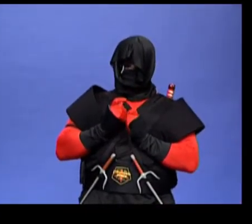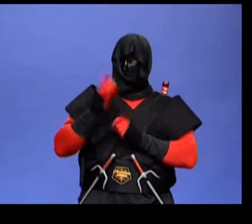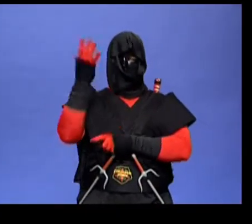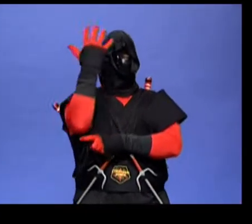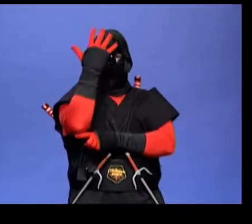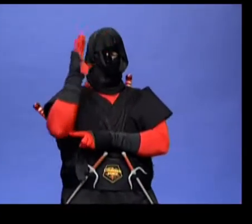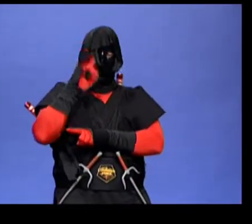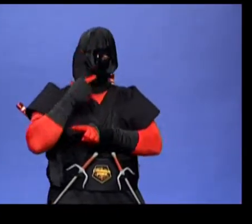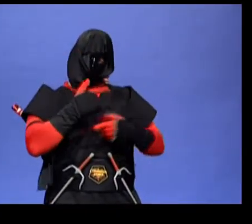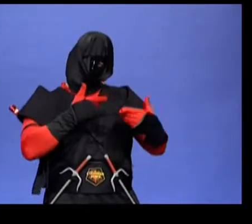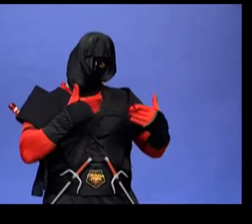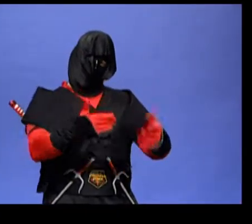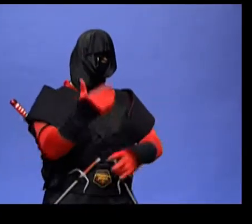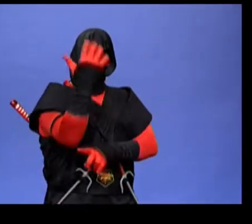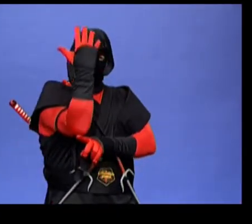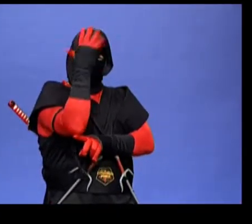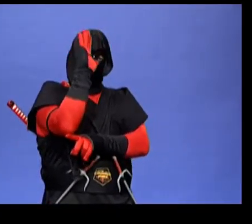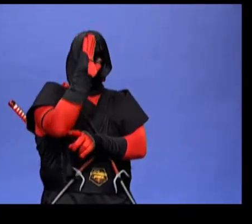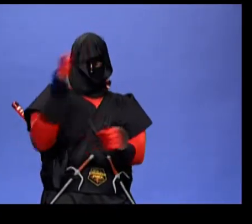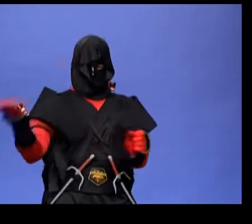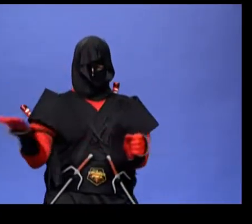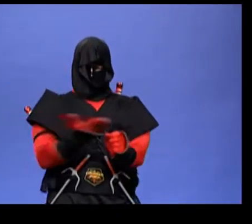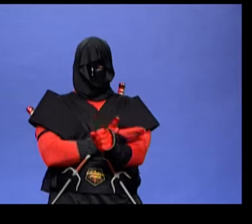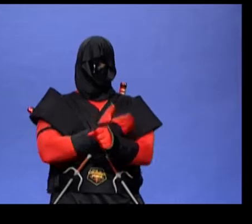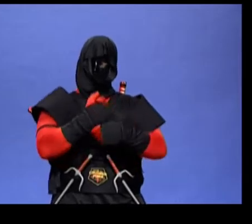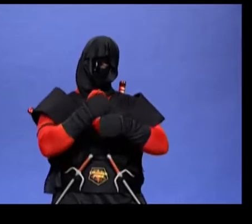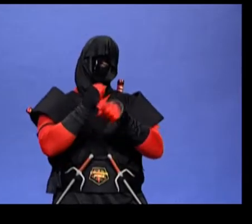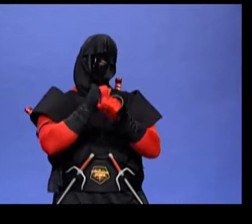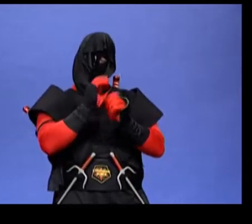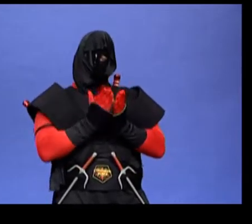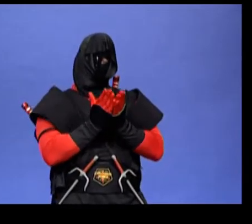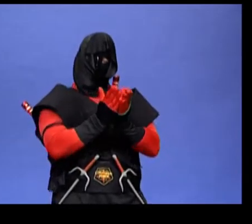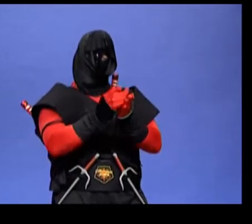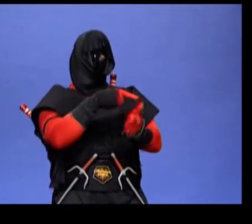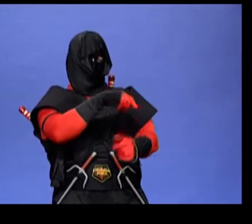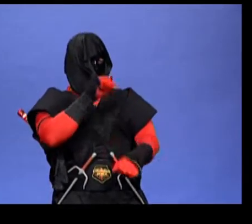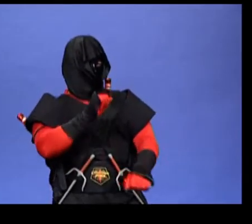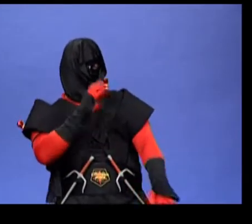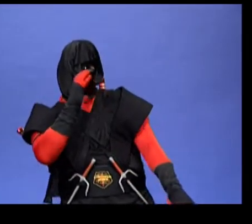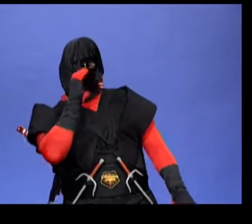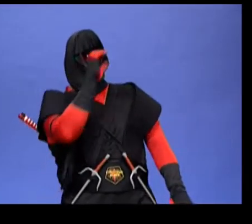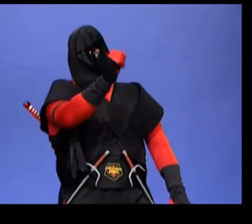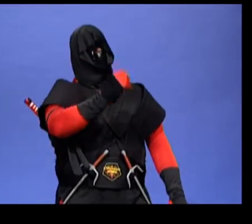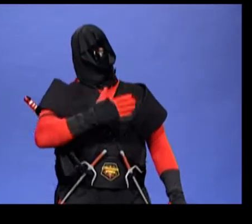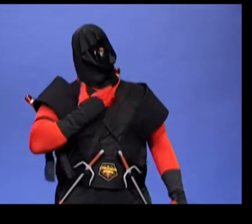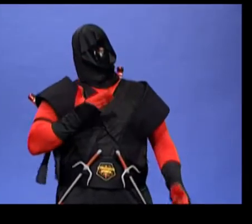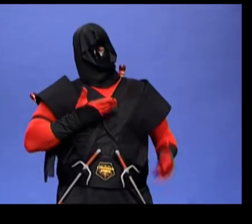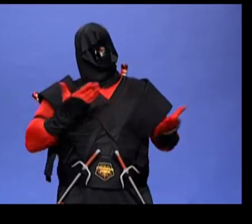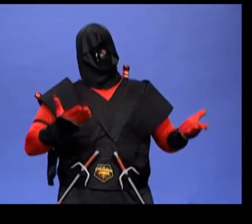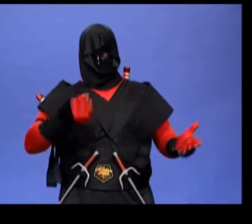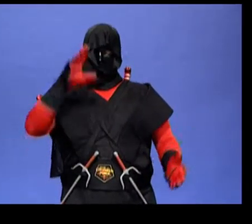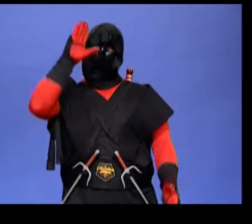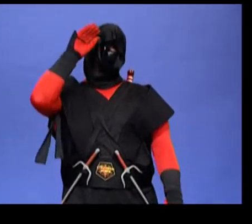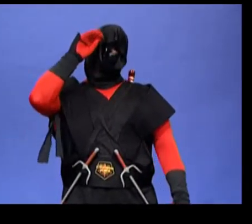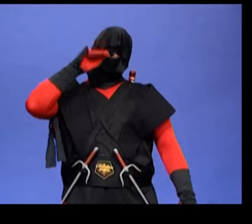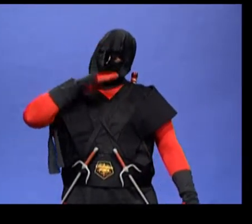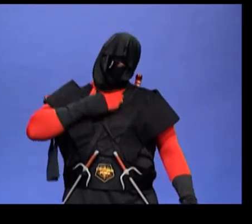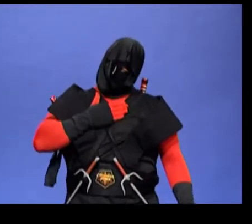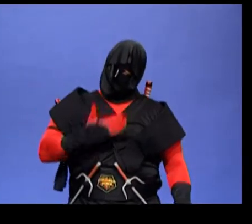Cut down my trunk and make a boat, said the tree, and then you can sail away and be happy. And so the